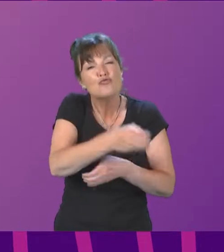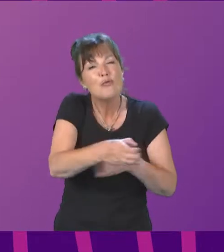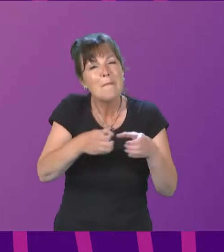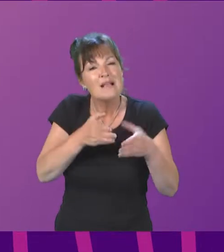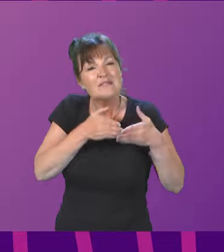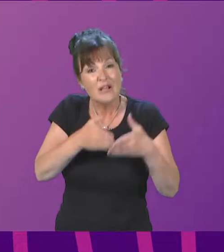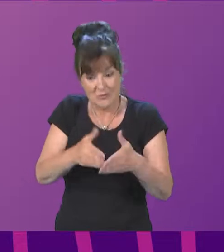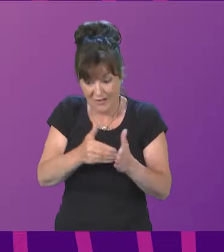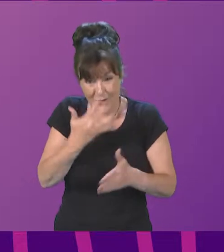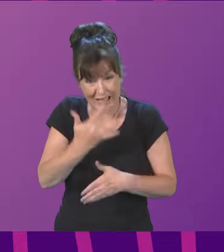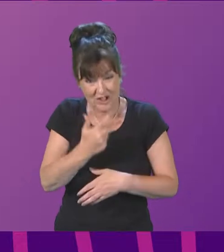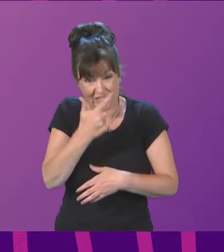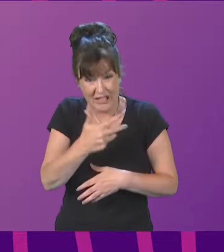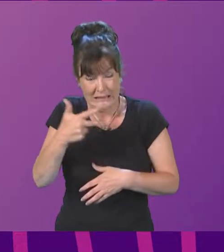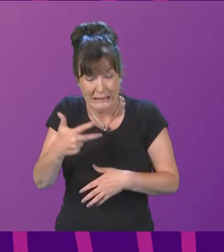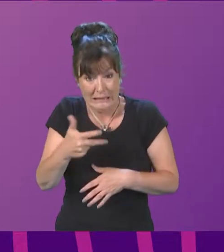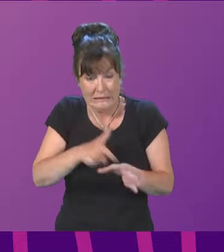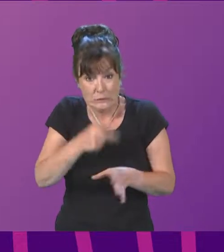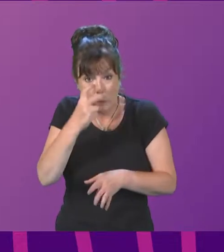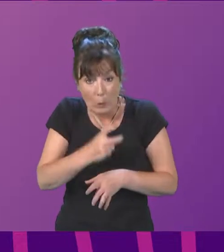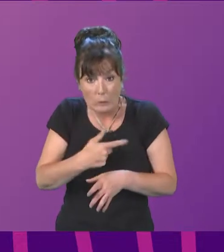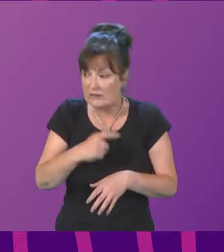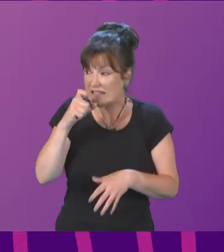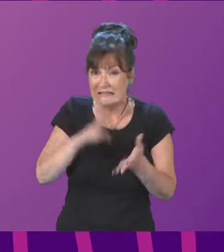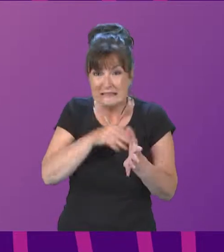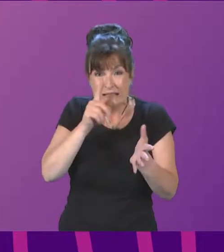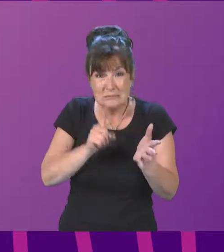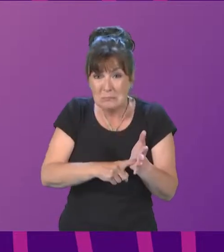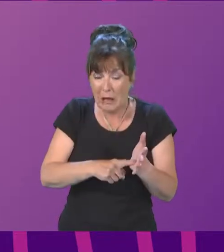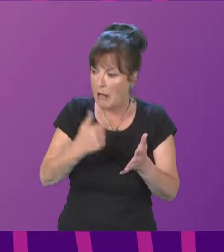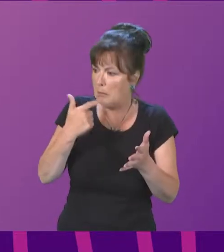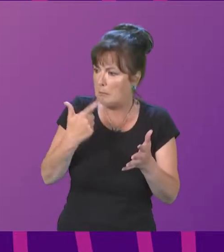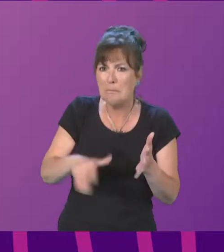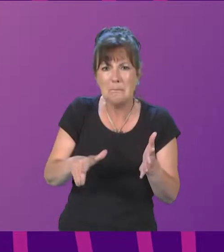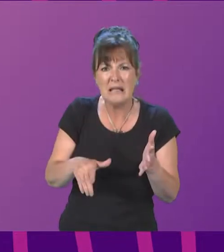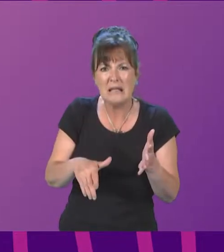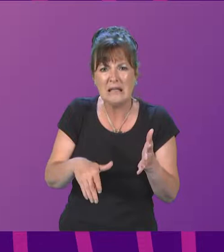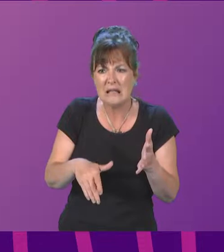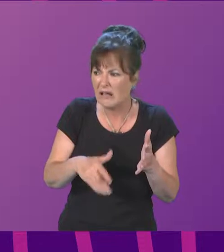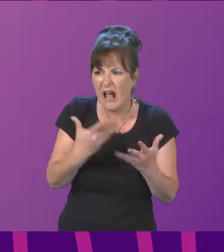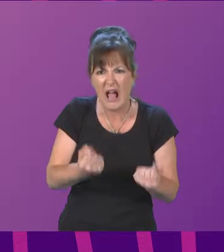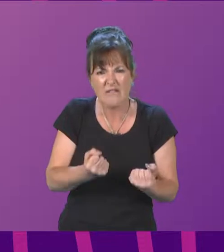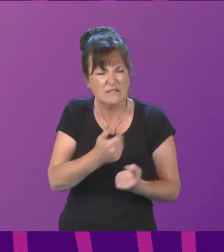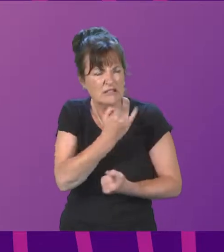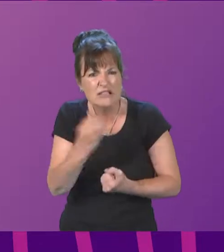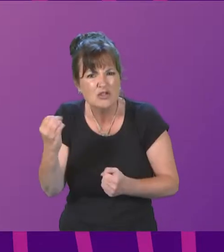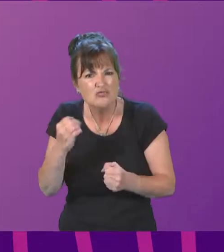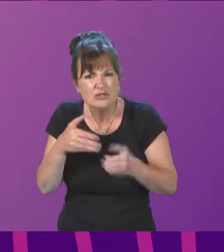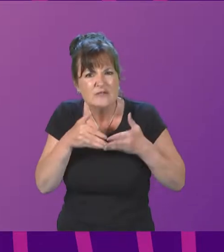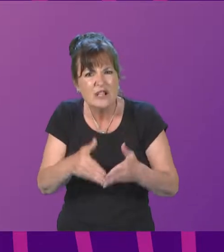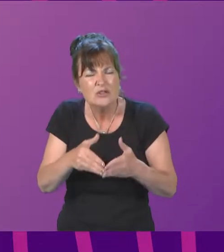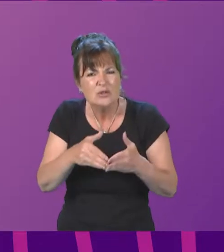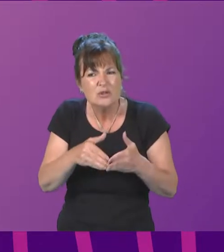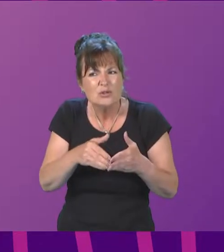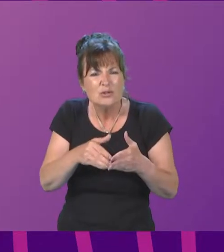CMAIL say that they have looked to over 600 vessels in recent years but only managed to procure one. Could the Minister